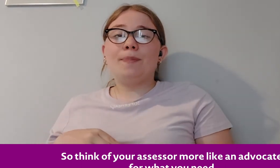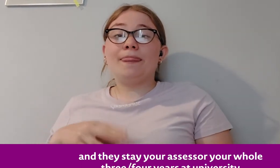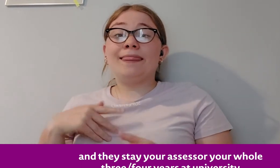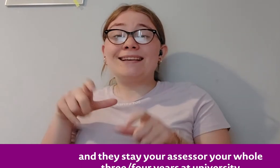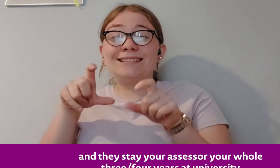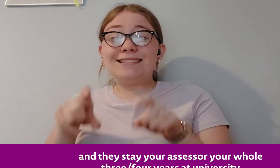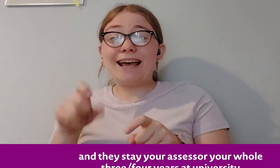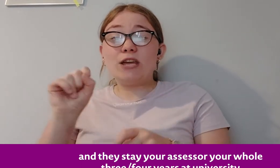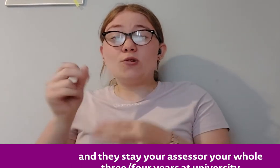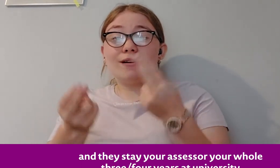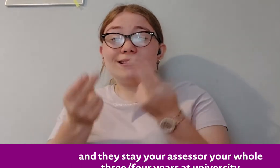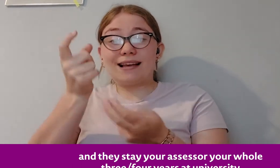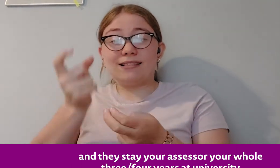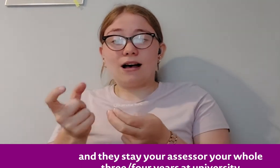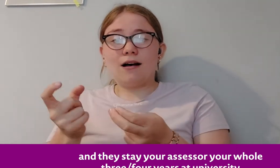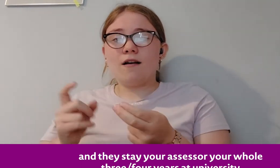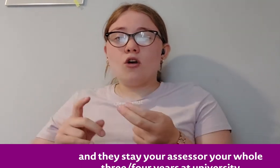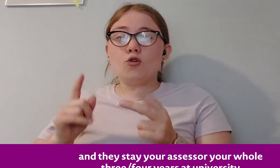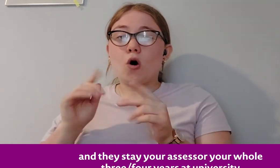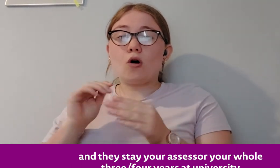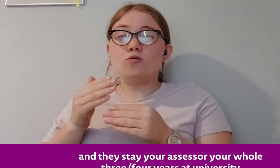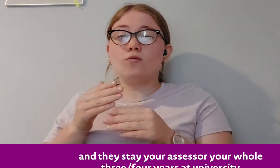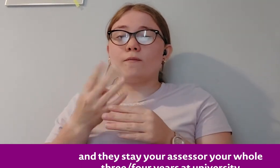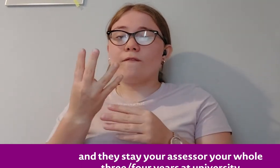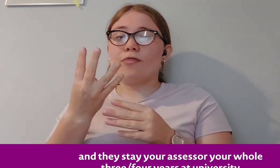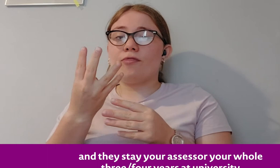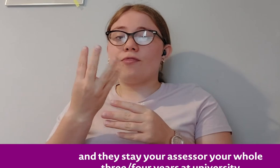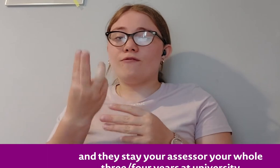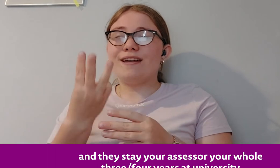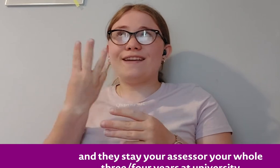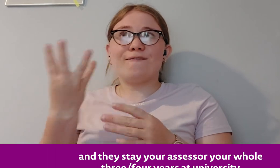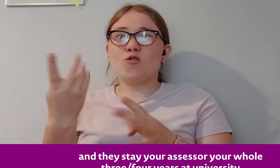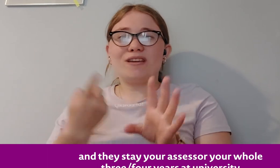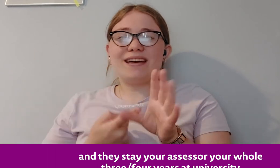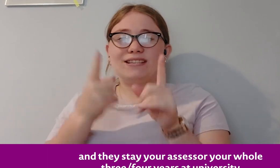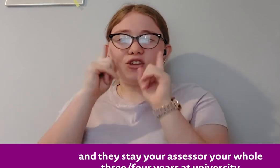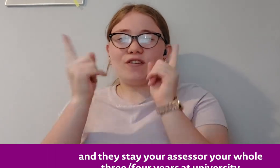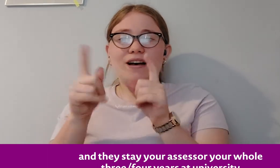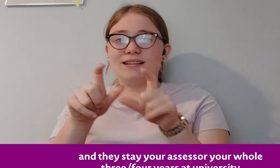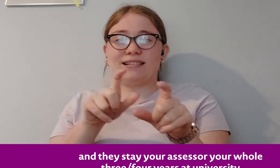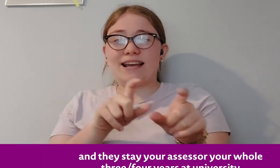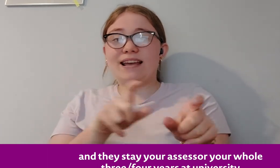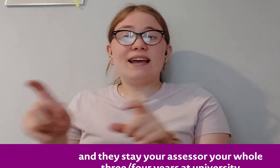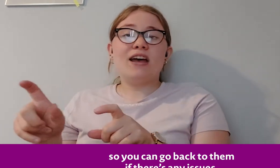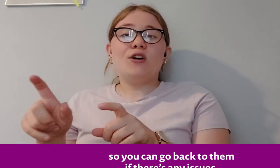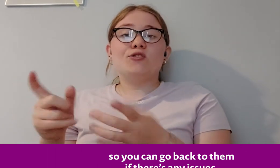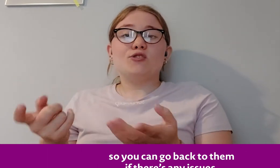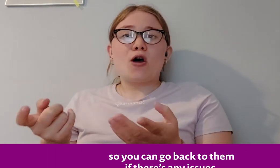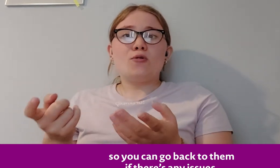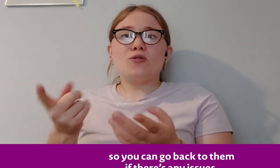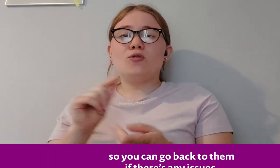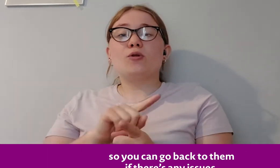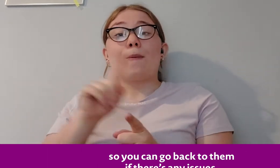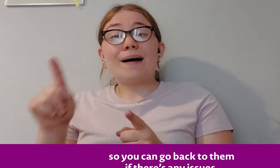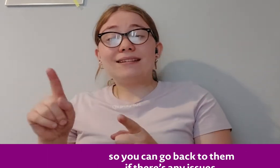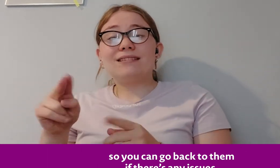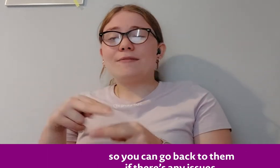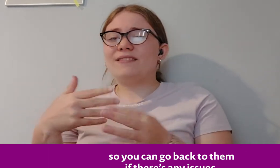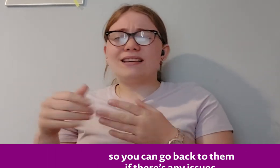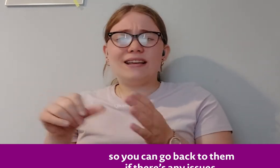they stay your assessor your whole three, four years at university. So you can go back to them if there's any